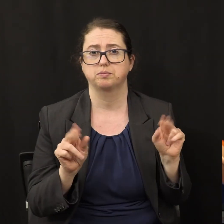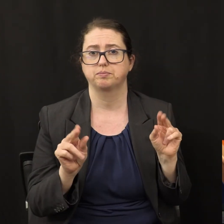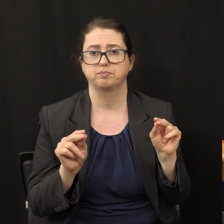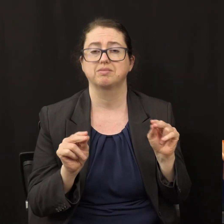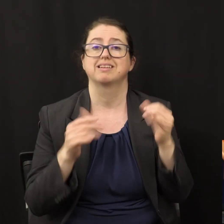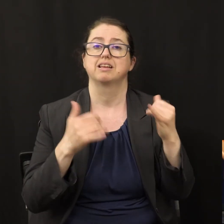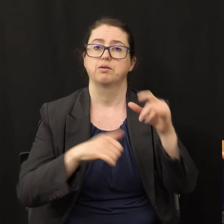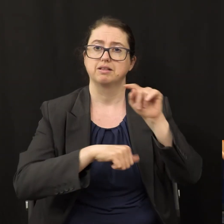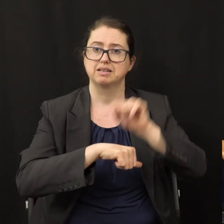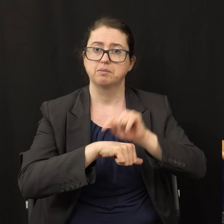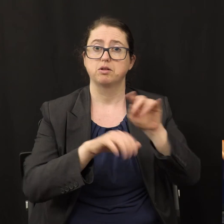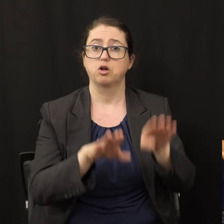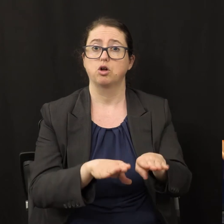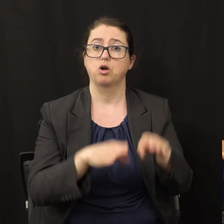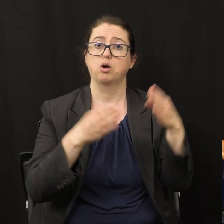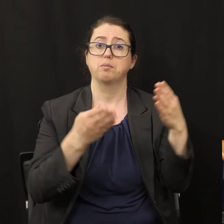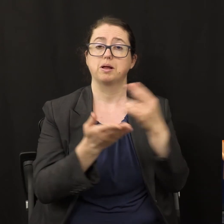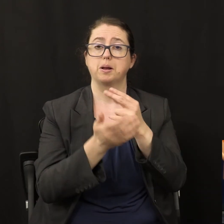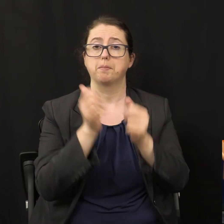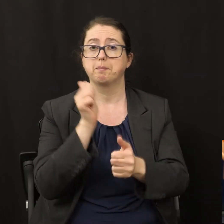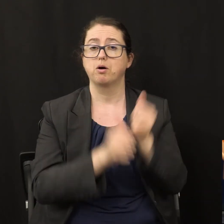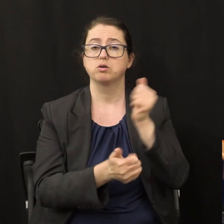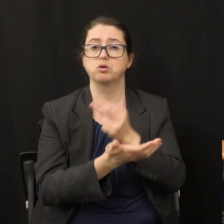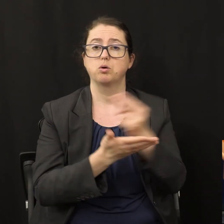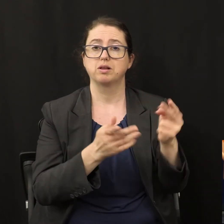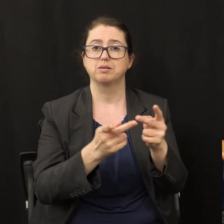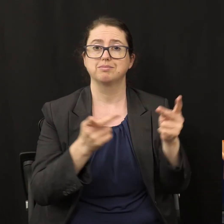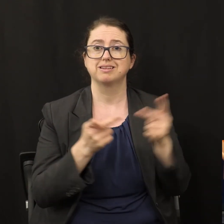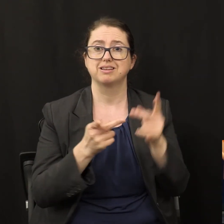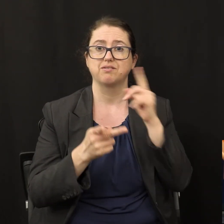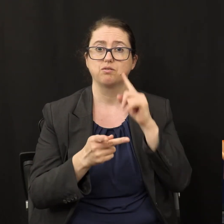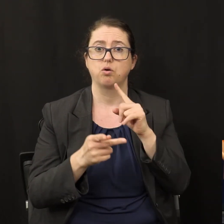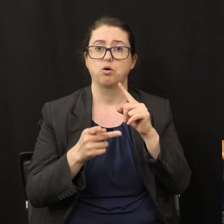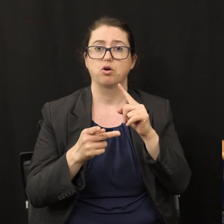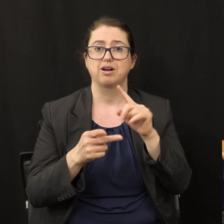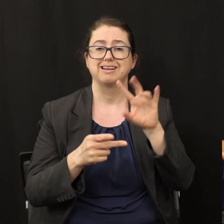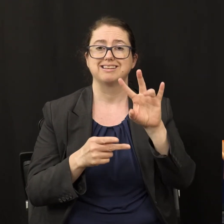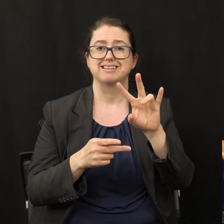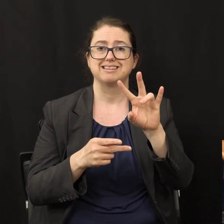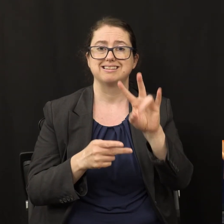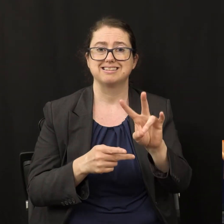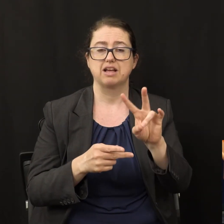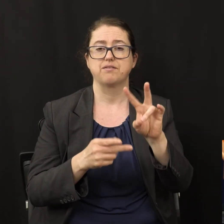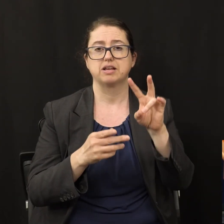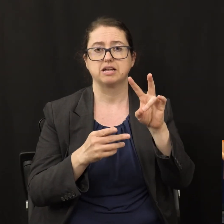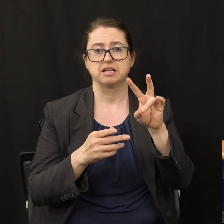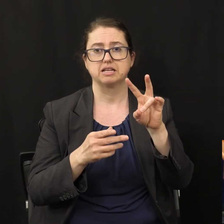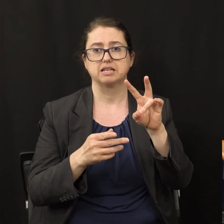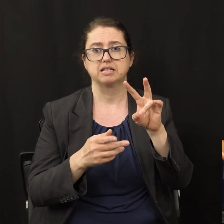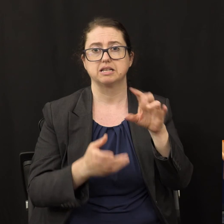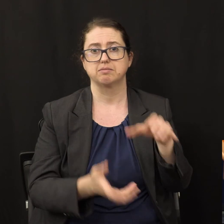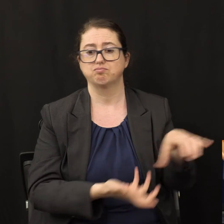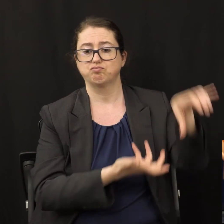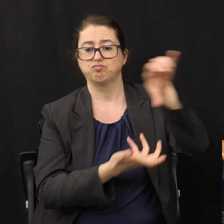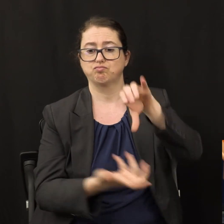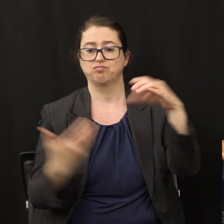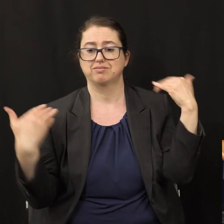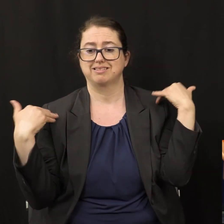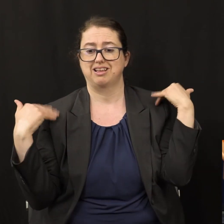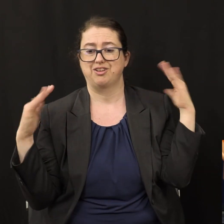temple is open the most holy place is opened for the seven plague angels to come out and pour out God's wrath upon the